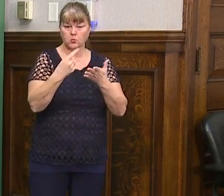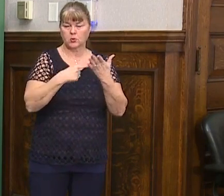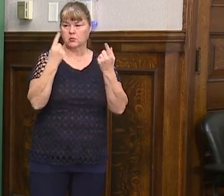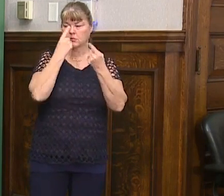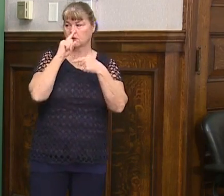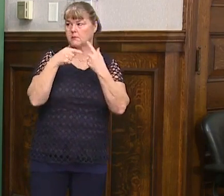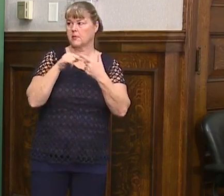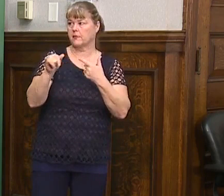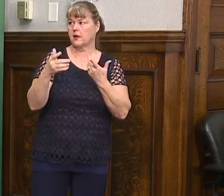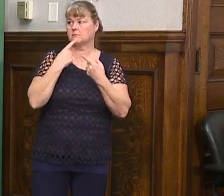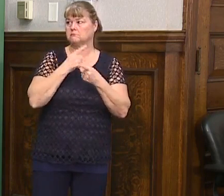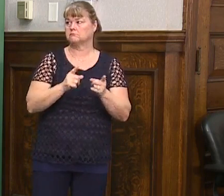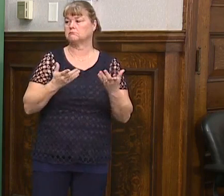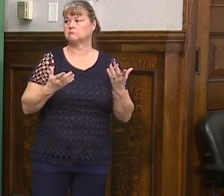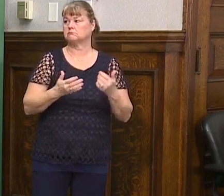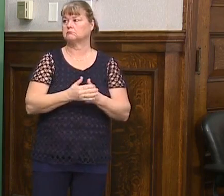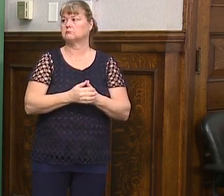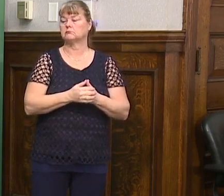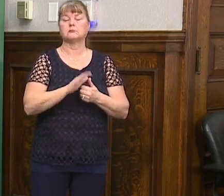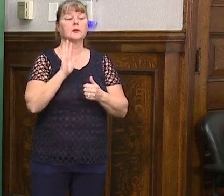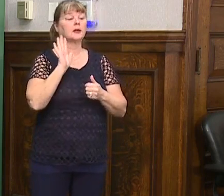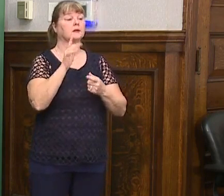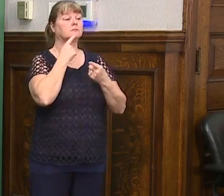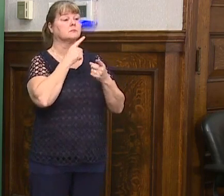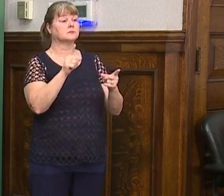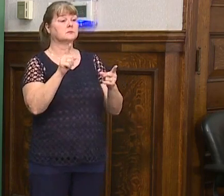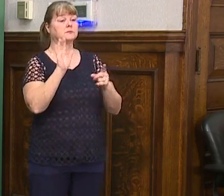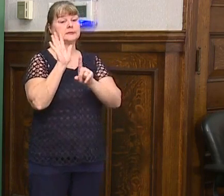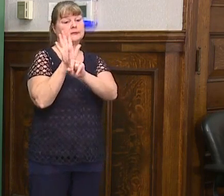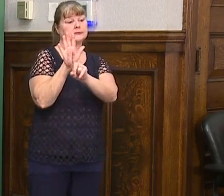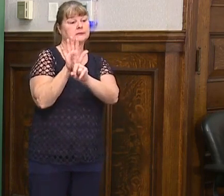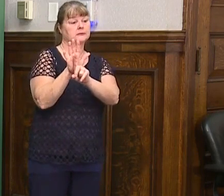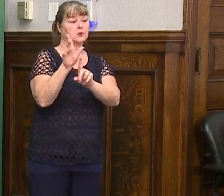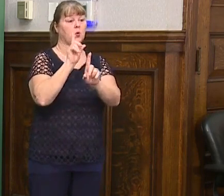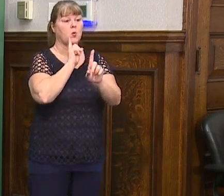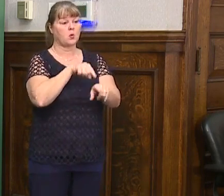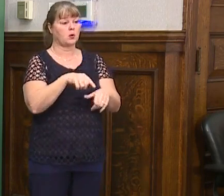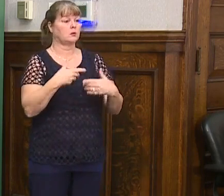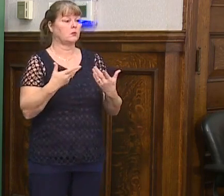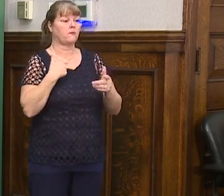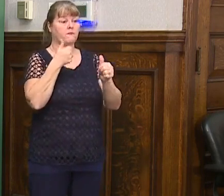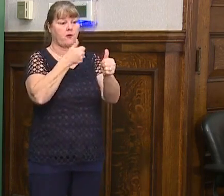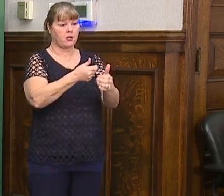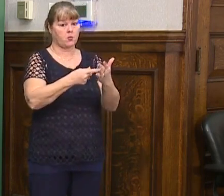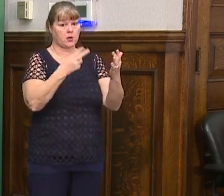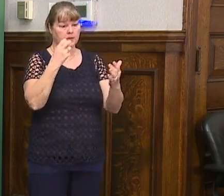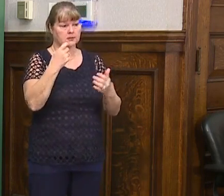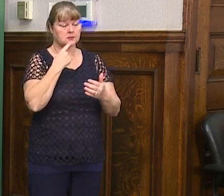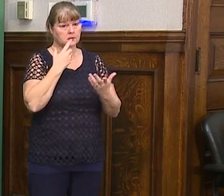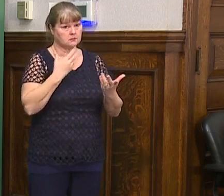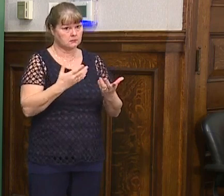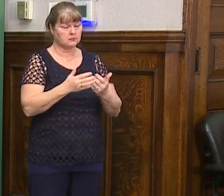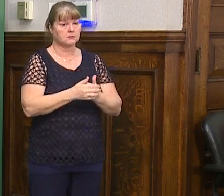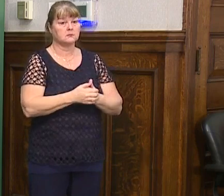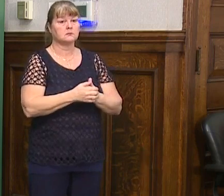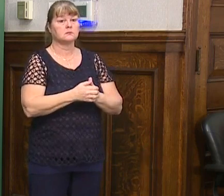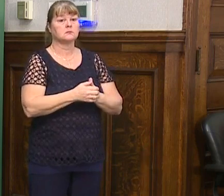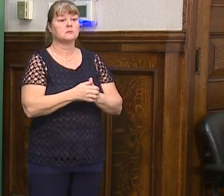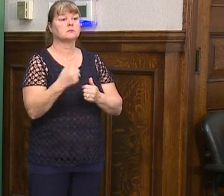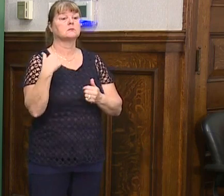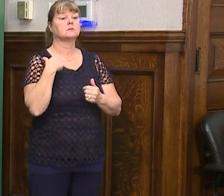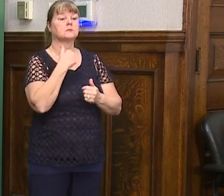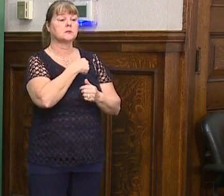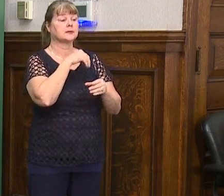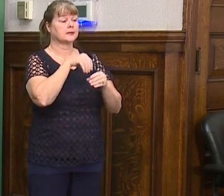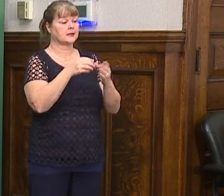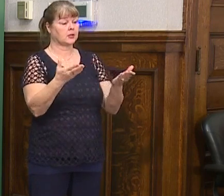thoughts about his declaration? Um, his declaration is his declaration. His orders, his order will follow his order. Um, we